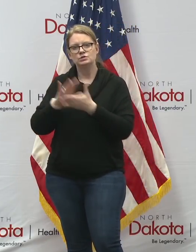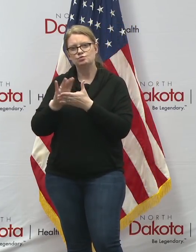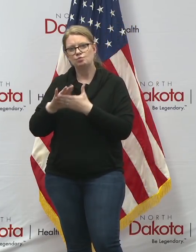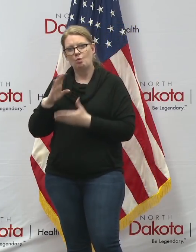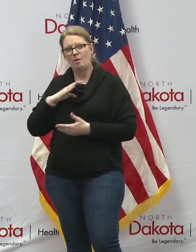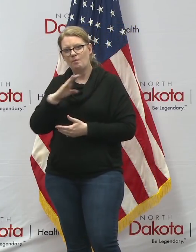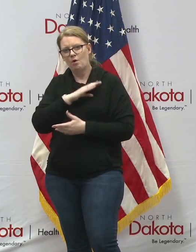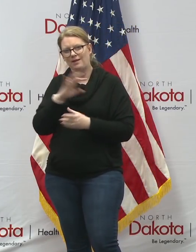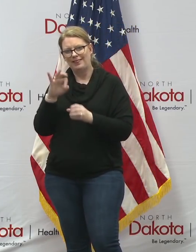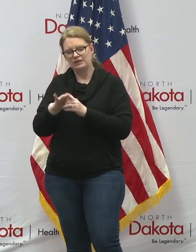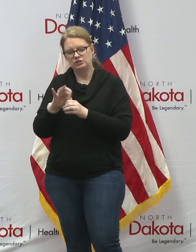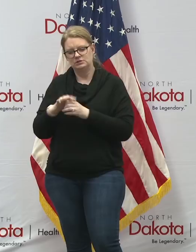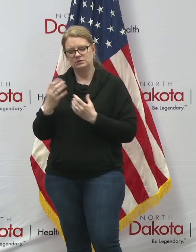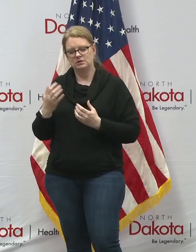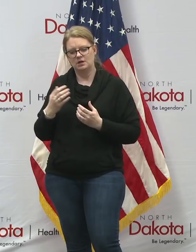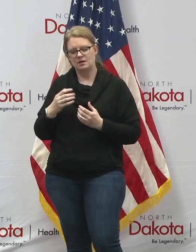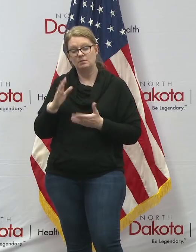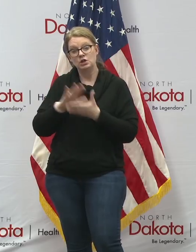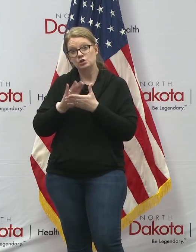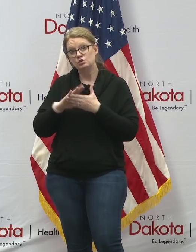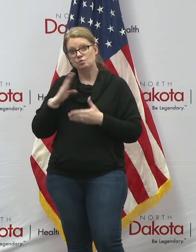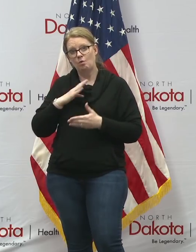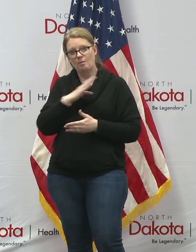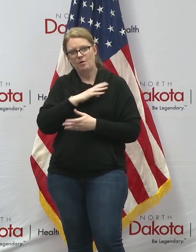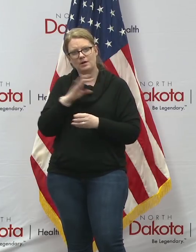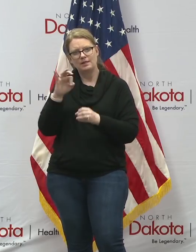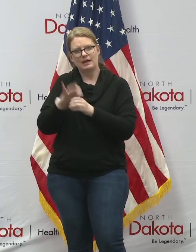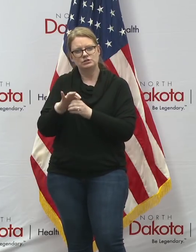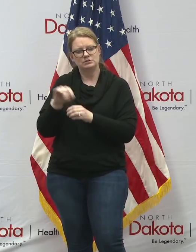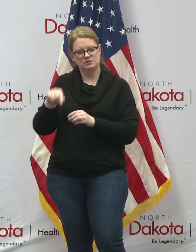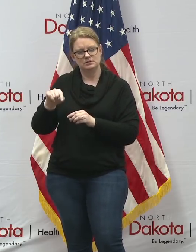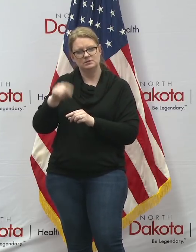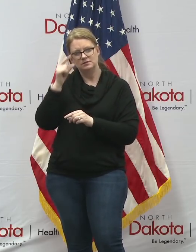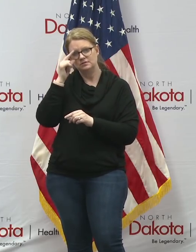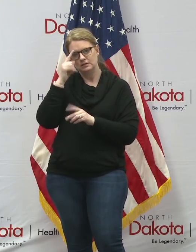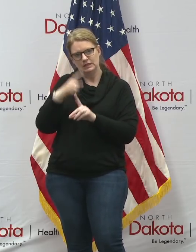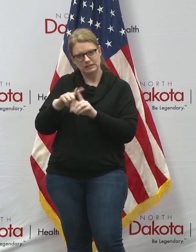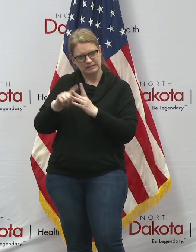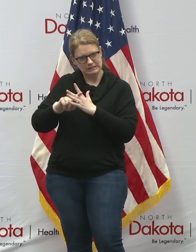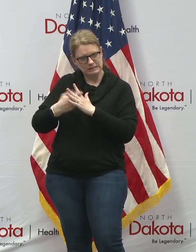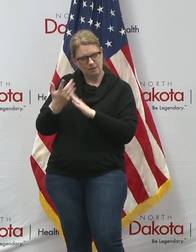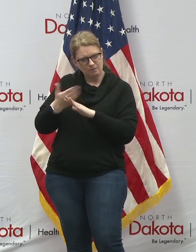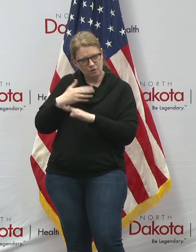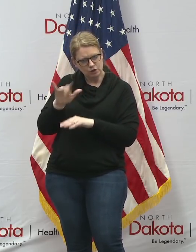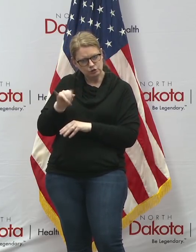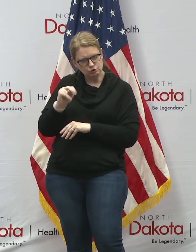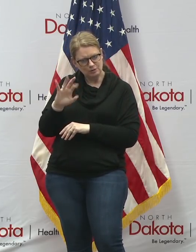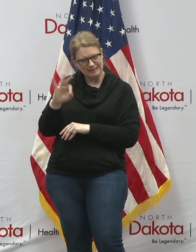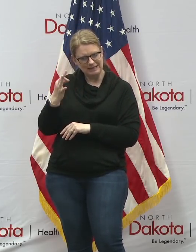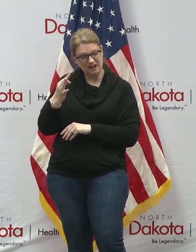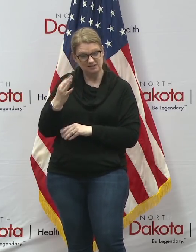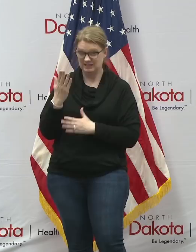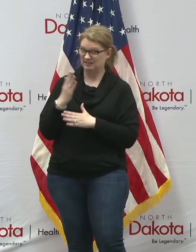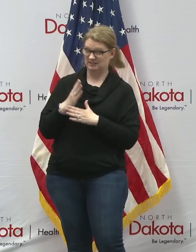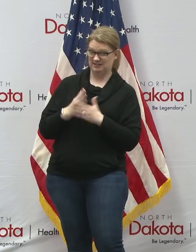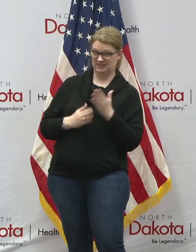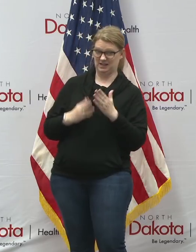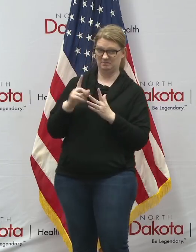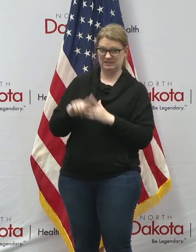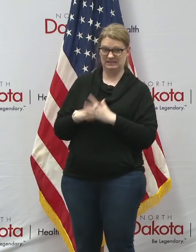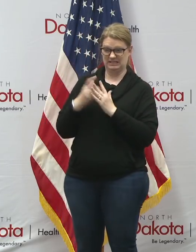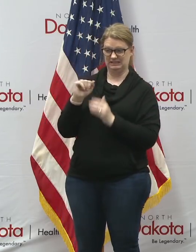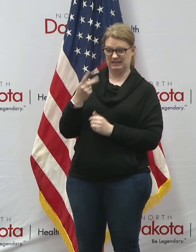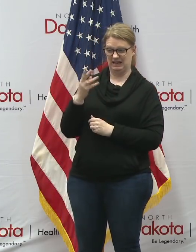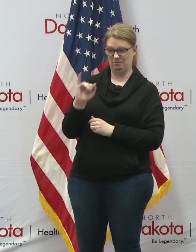elections and school board elections actually start even before the june 9th some of the school board elections start as early as april